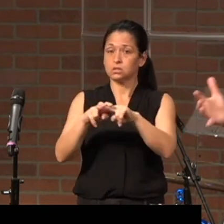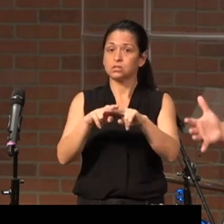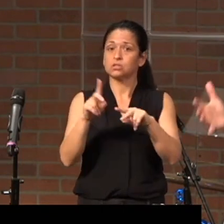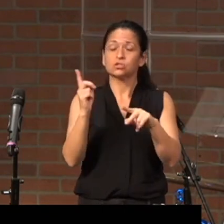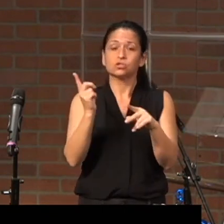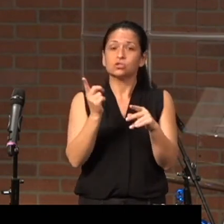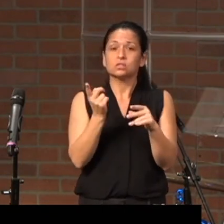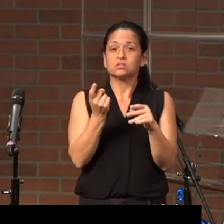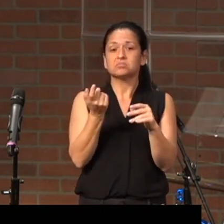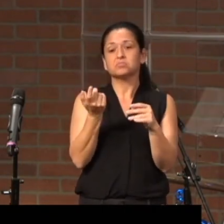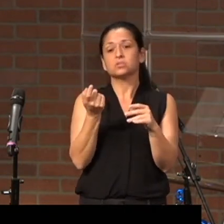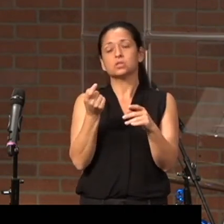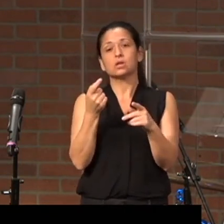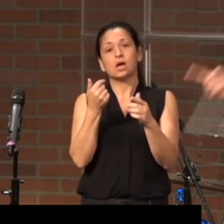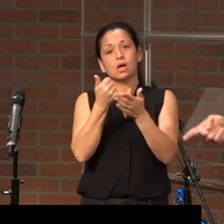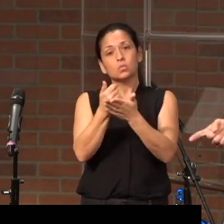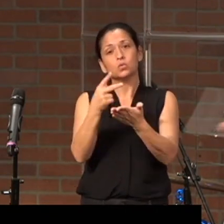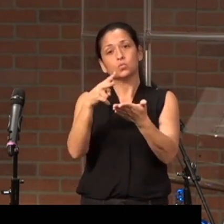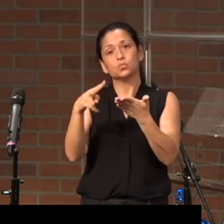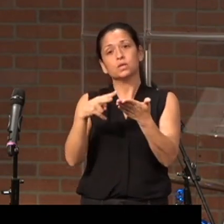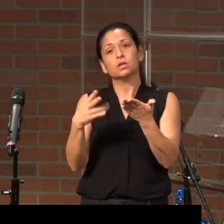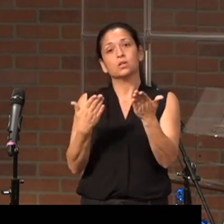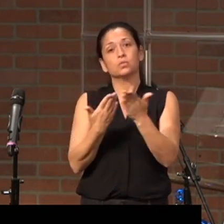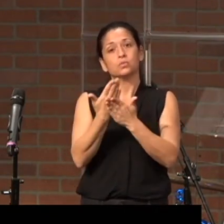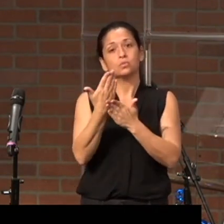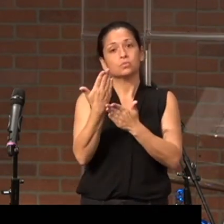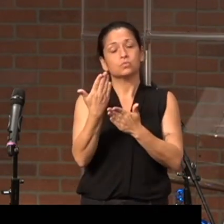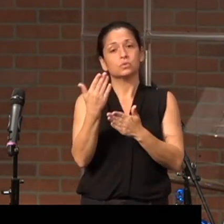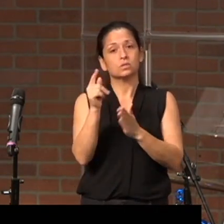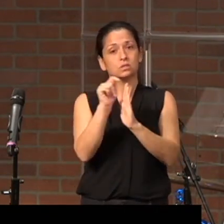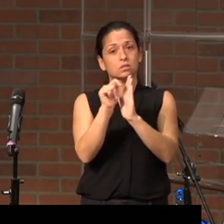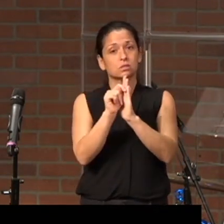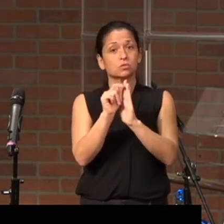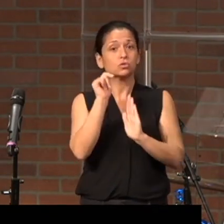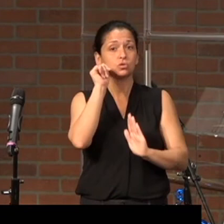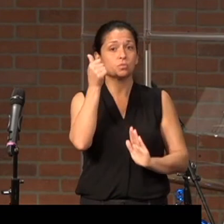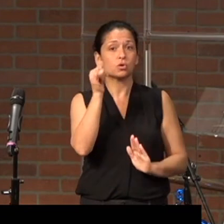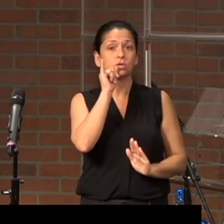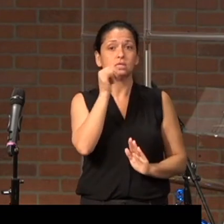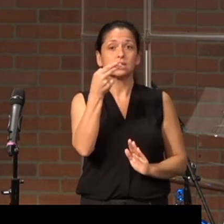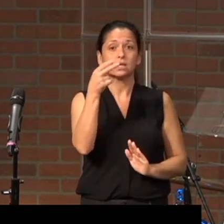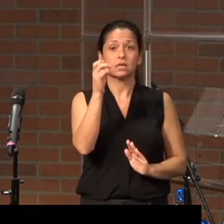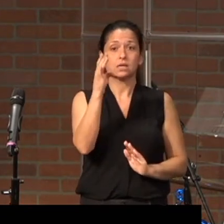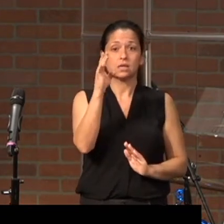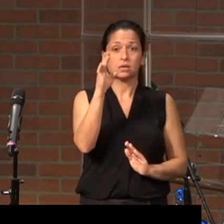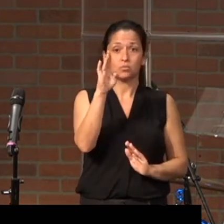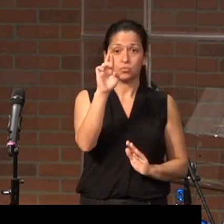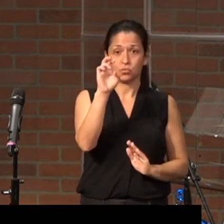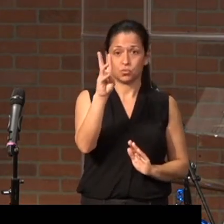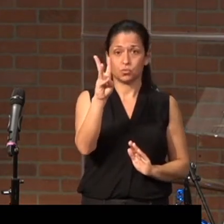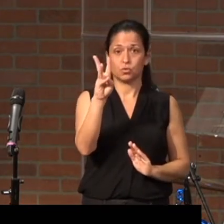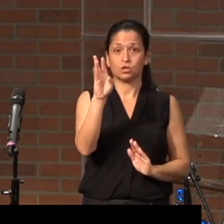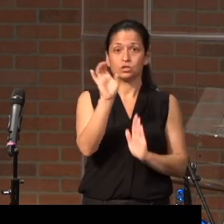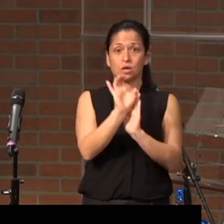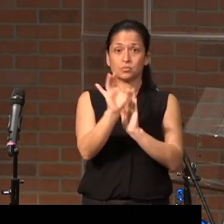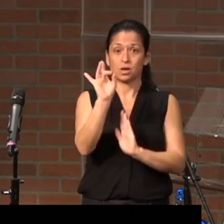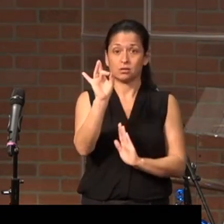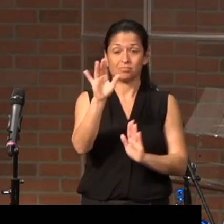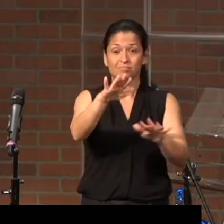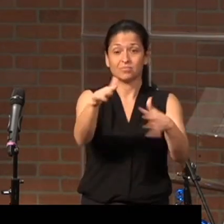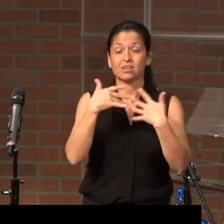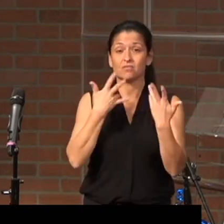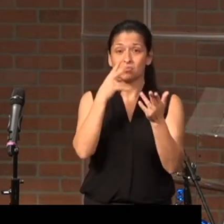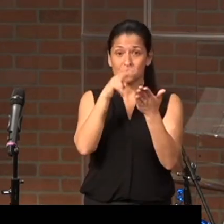of reading through the New Testament. Tomorrow's reading is Hebrews chapter 8. Y'all, I read it this morning. You know what it's about?